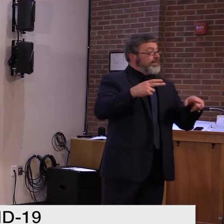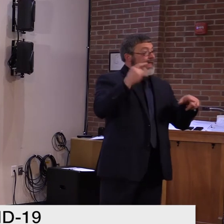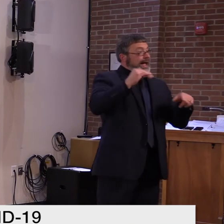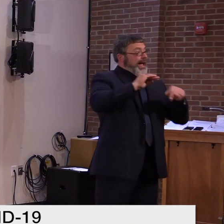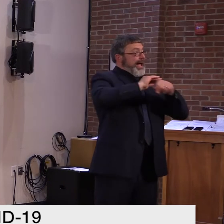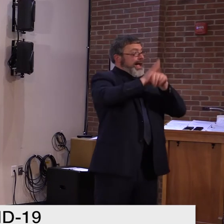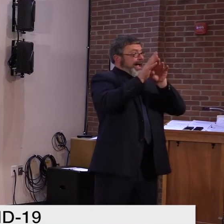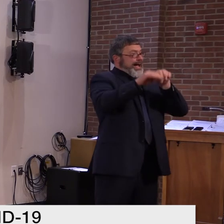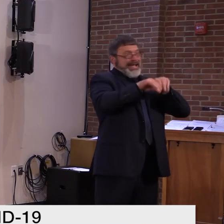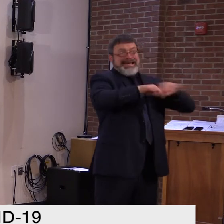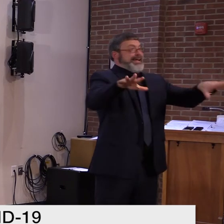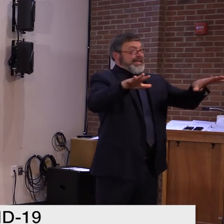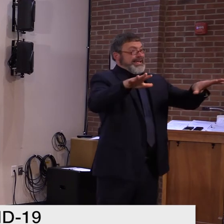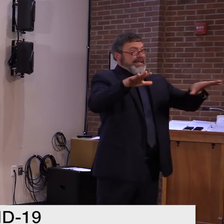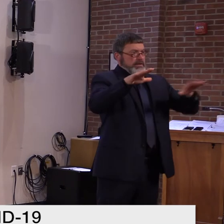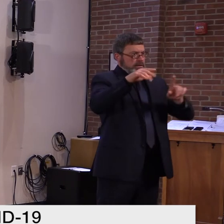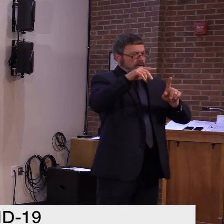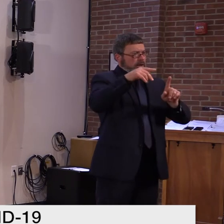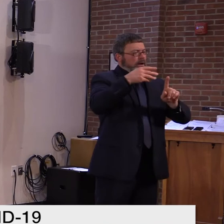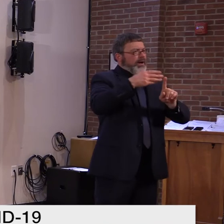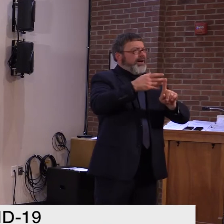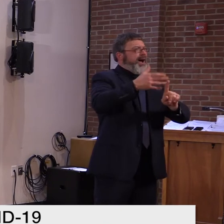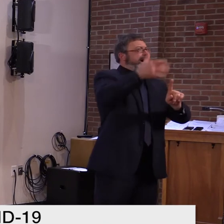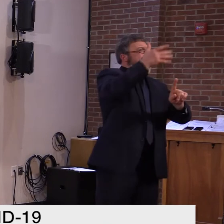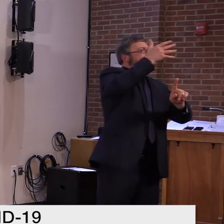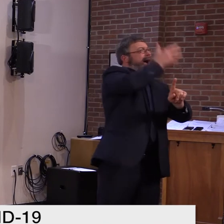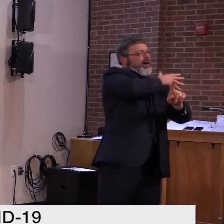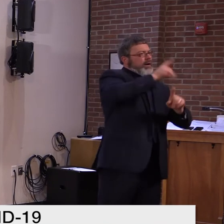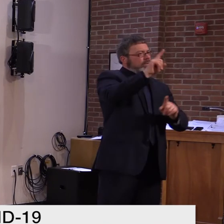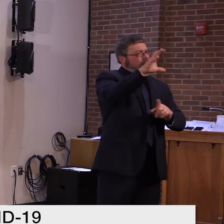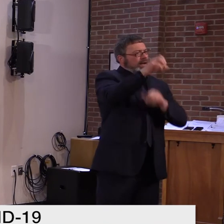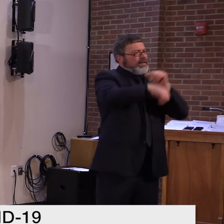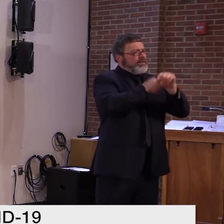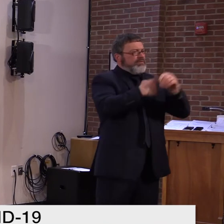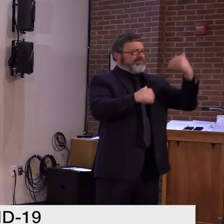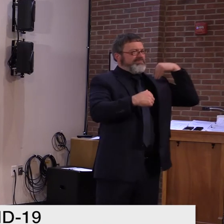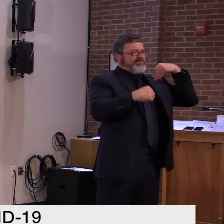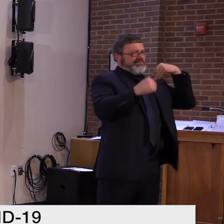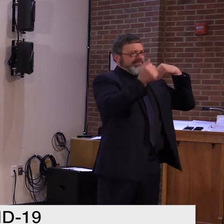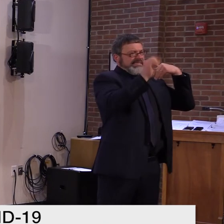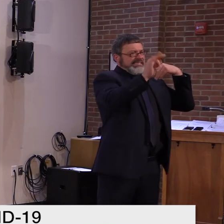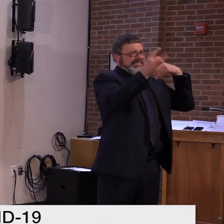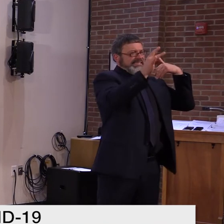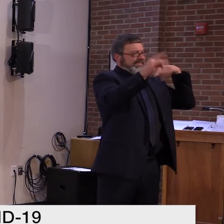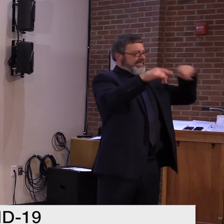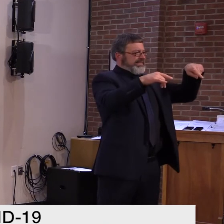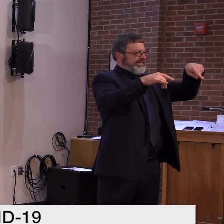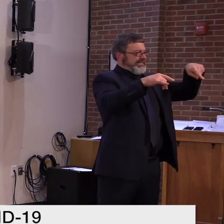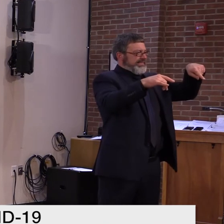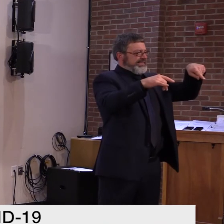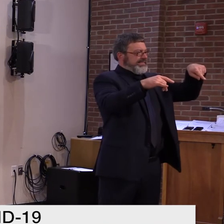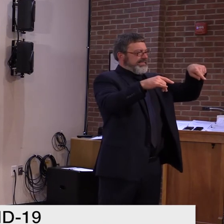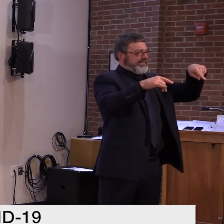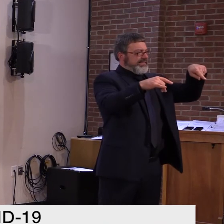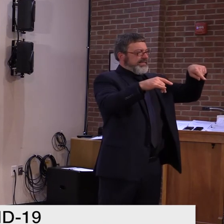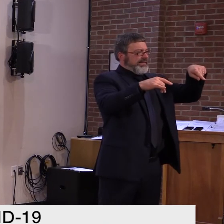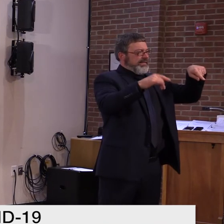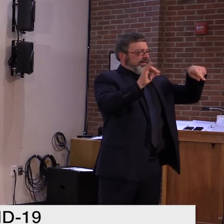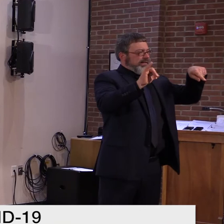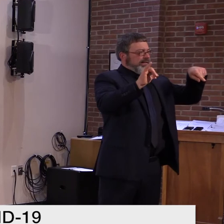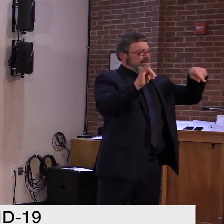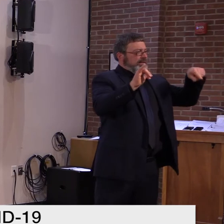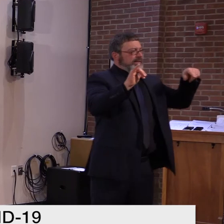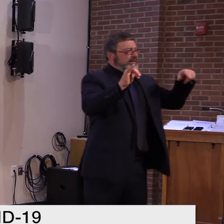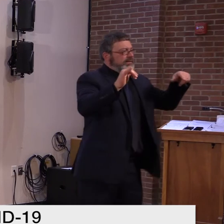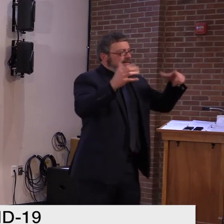we were building the airplane as we were flying it. In this instance and in this spike, we've got